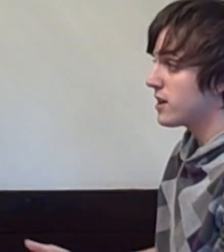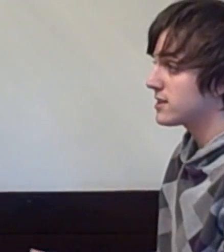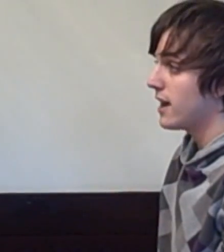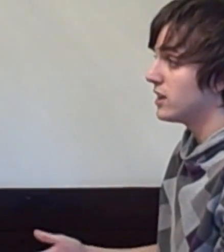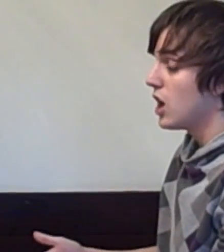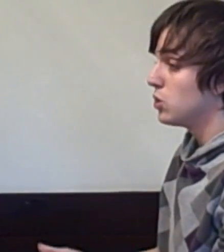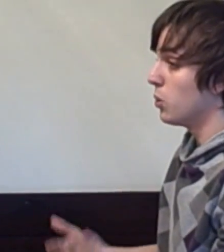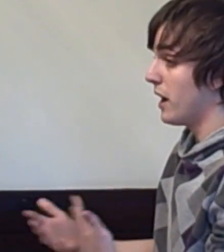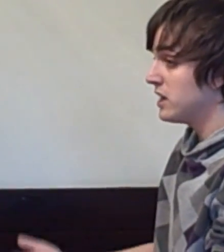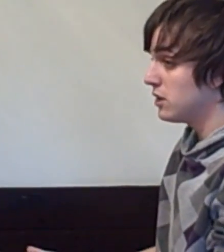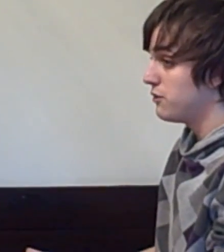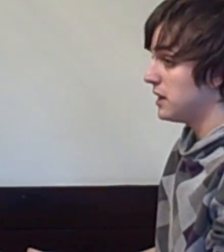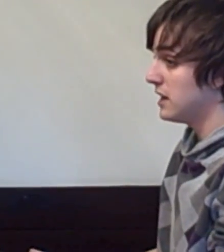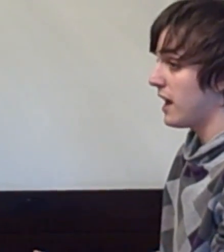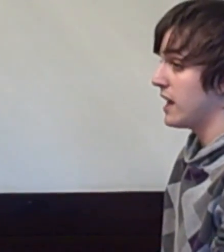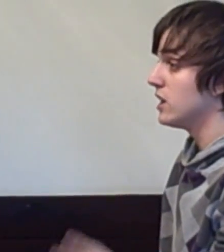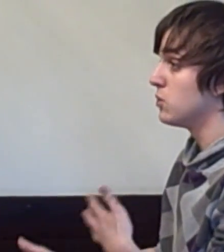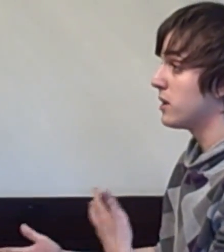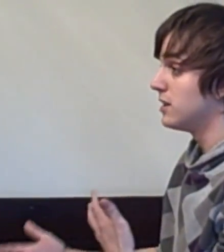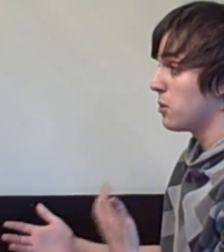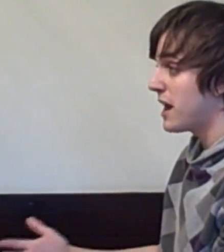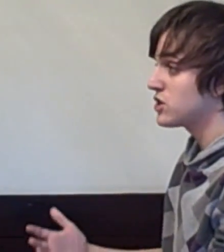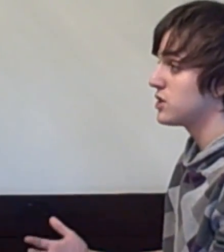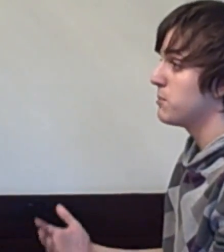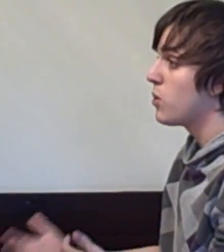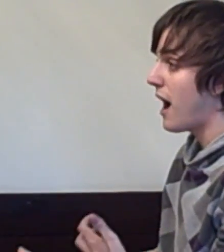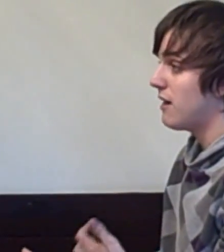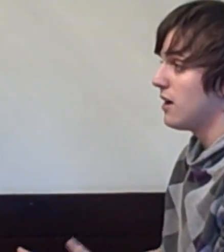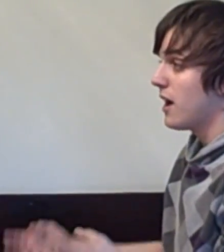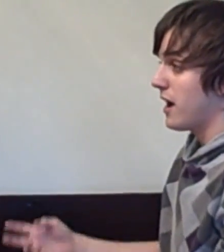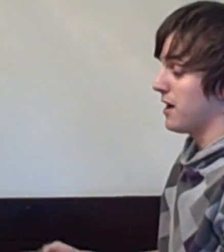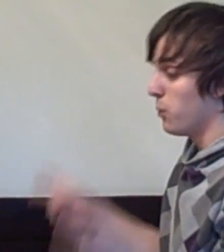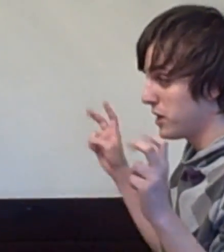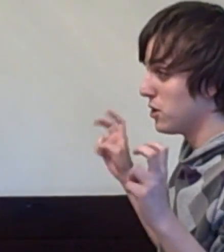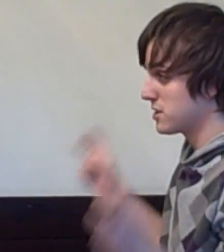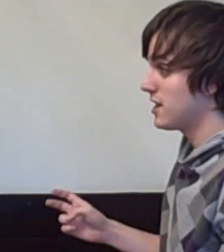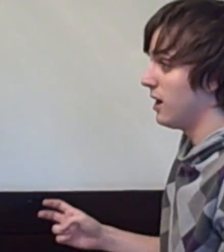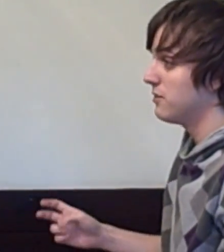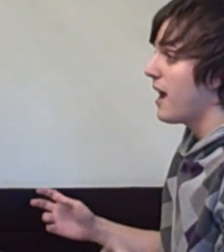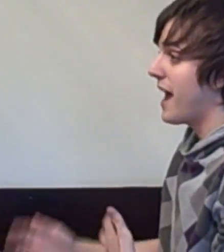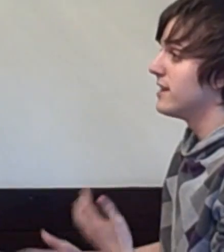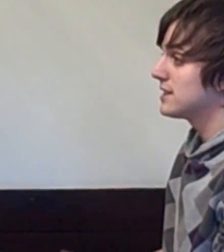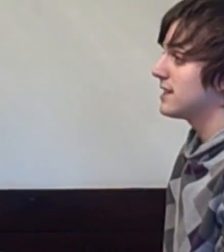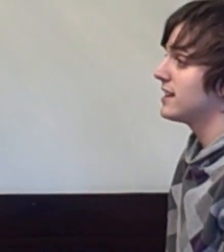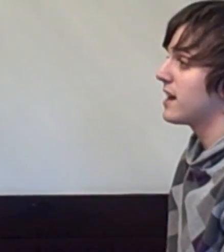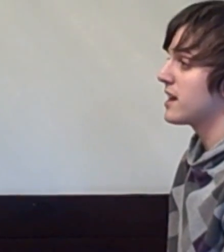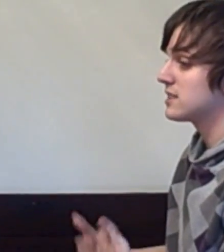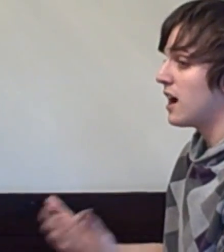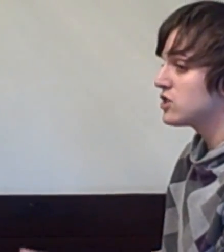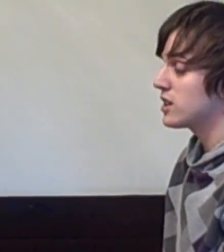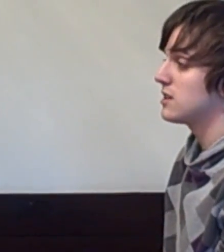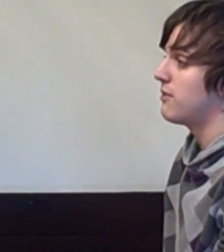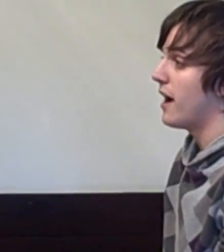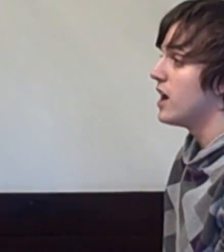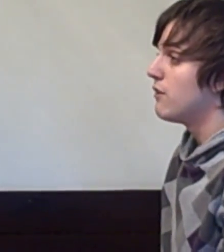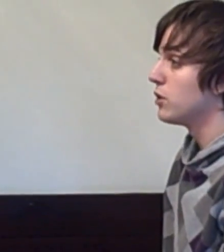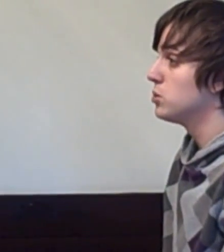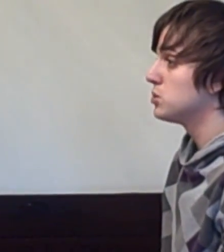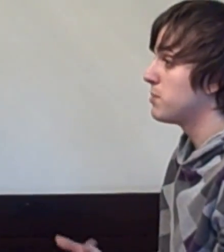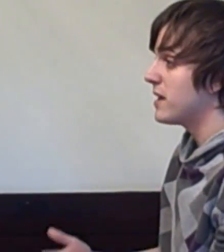the state to intervene in the relationship you have with yourself, and thus say that it is unjustified for you to spend